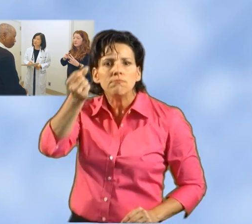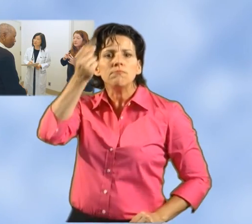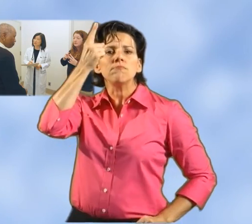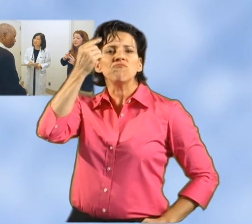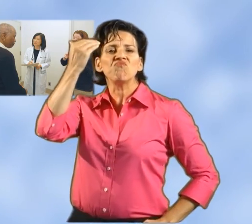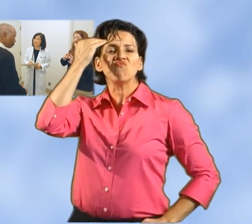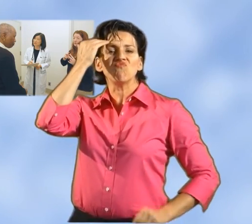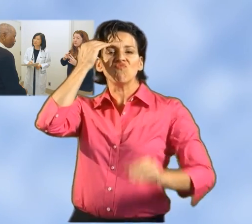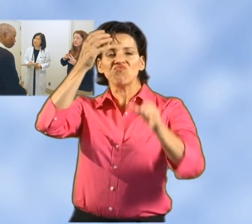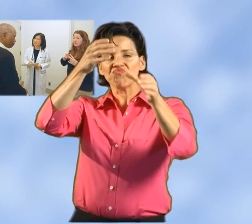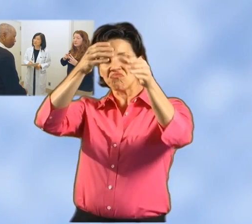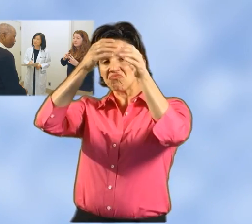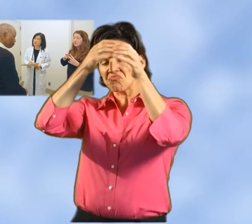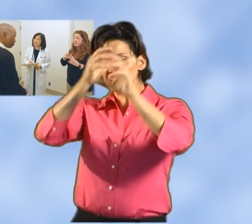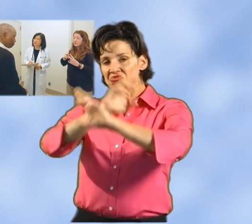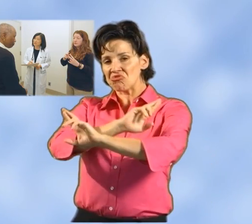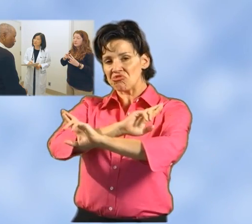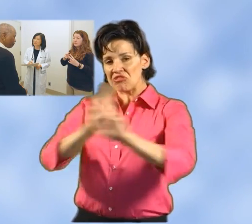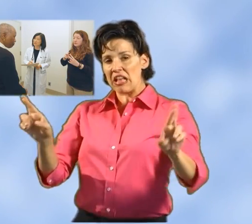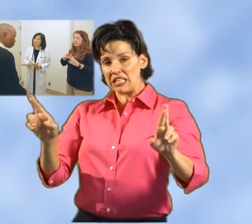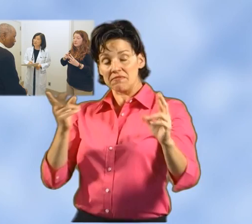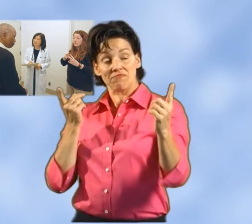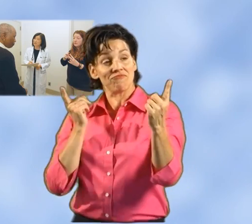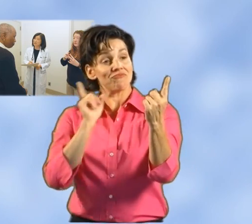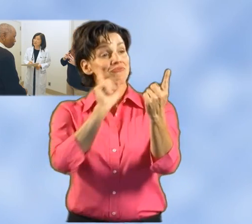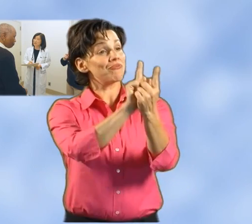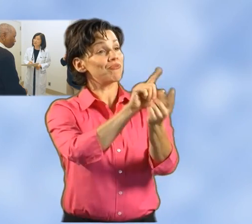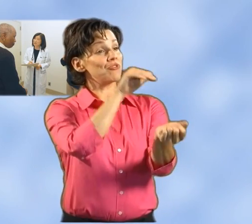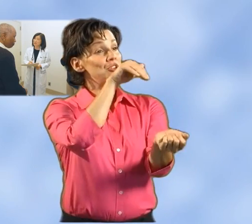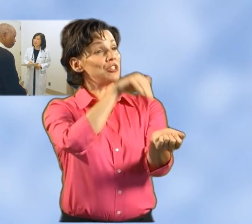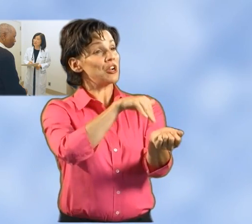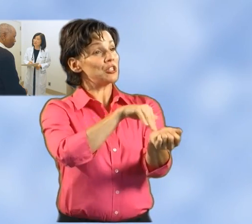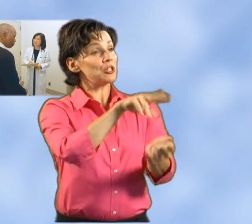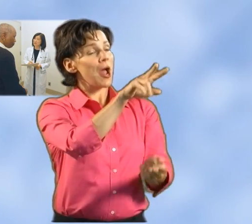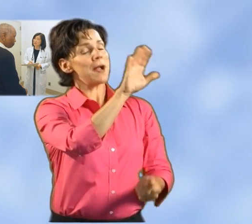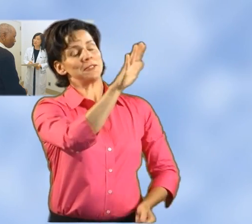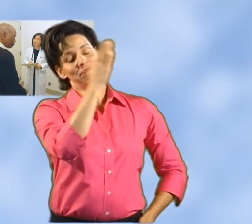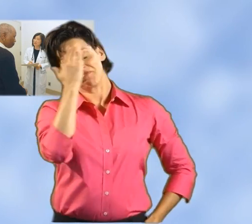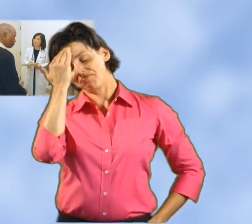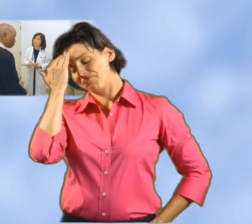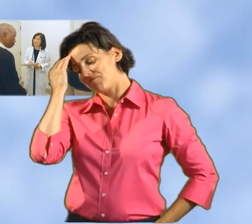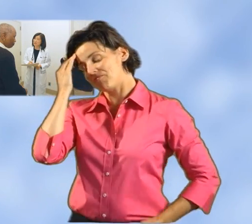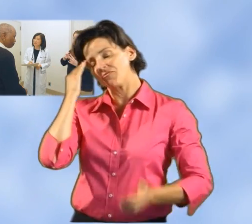to understand what doctors and other health professionals will be discussing with you.